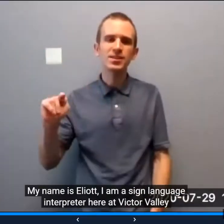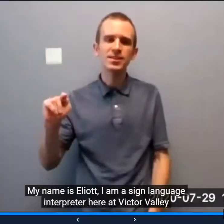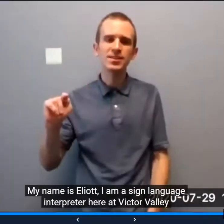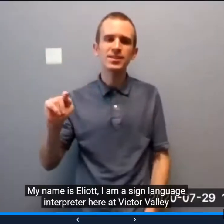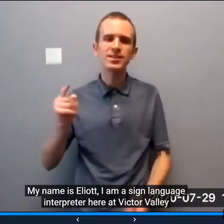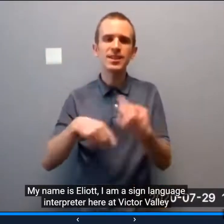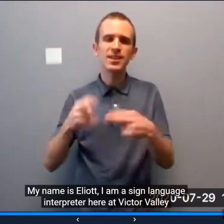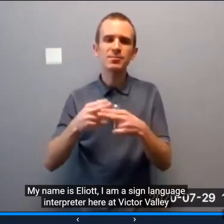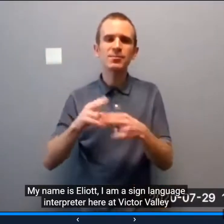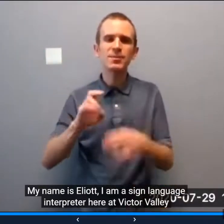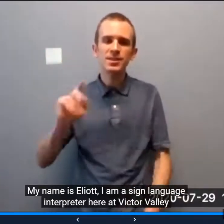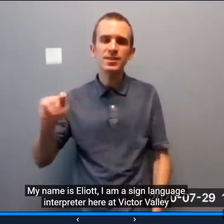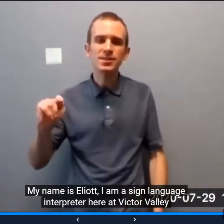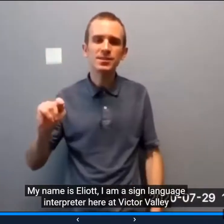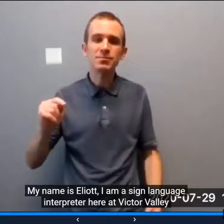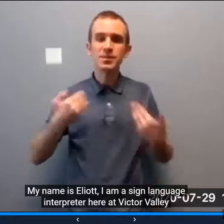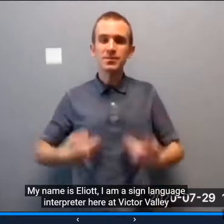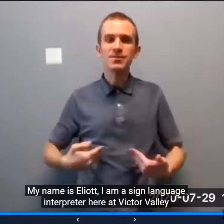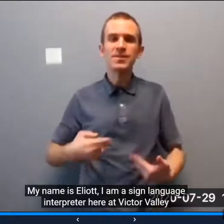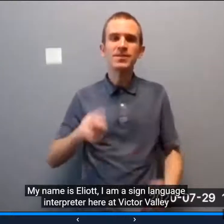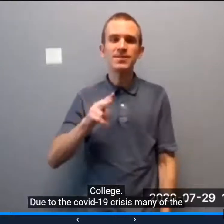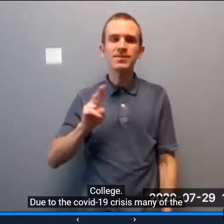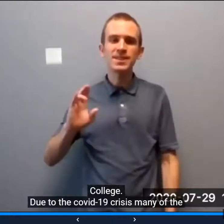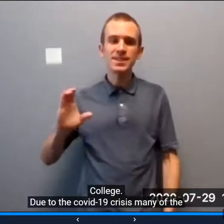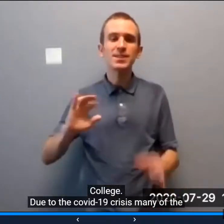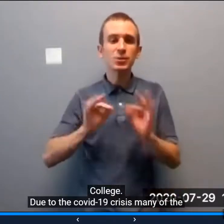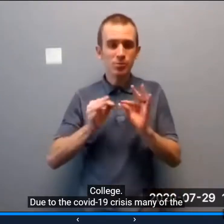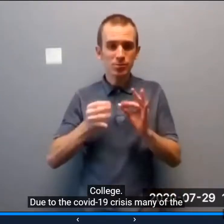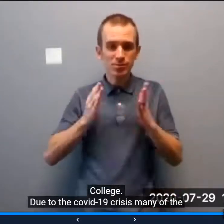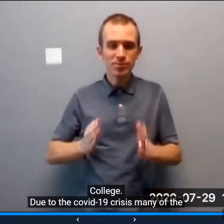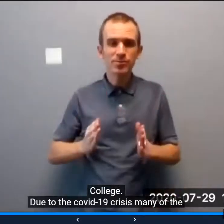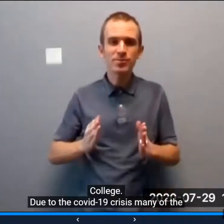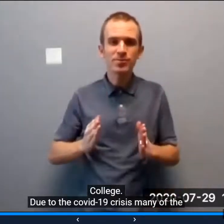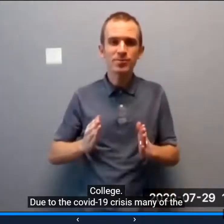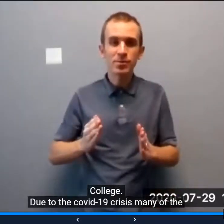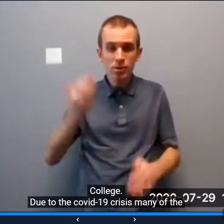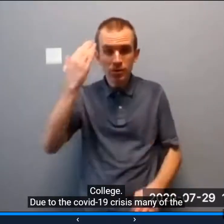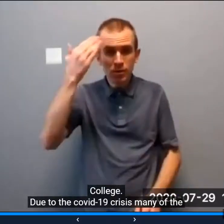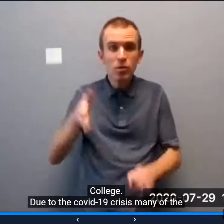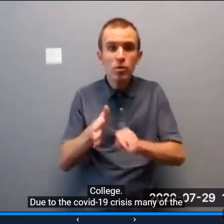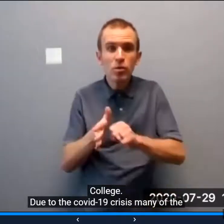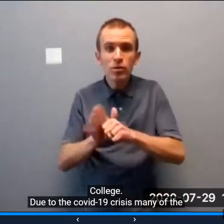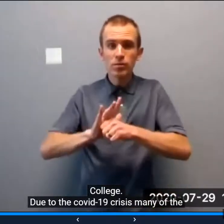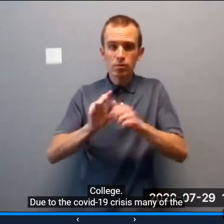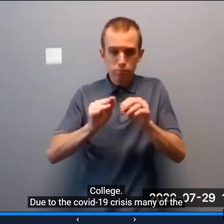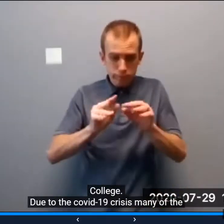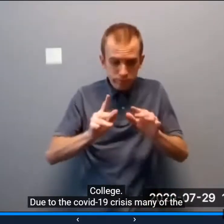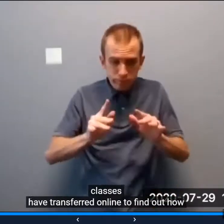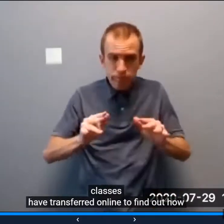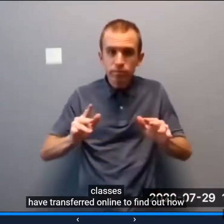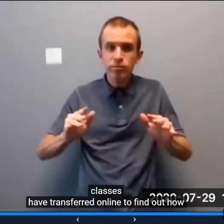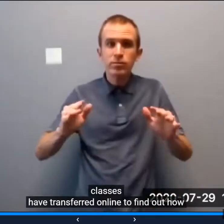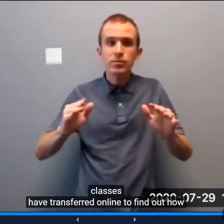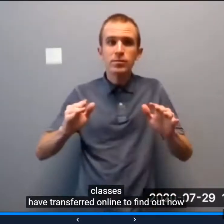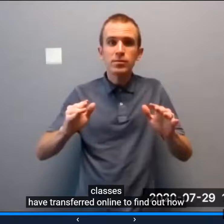a sign language interpreter here at Victor Valley College. Sandy Due to the COVID-19 crisis, many of